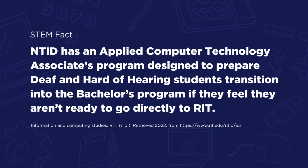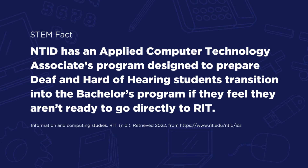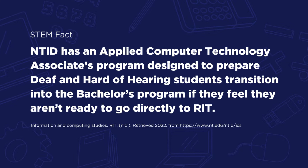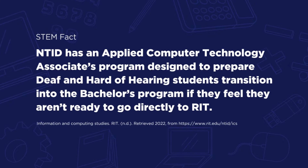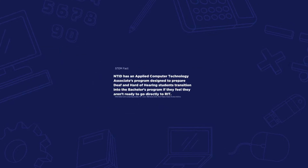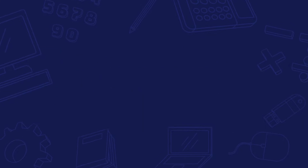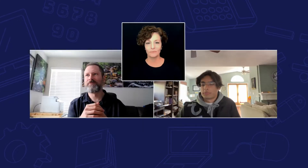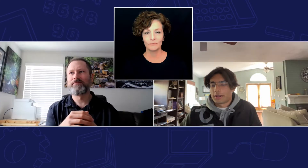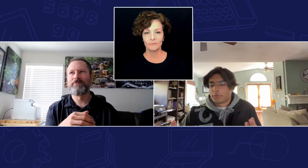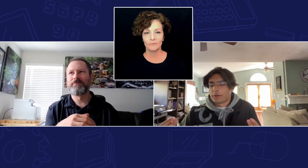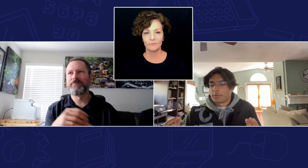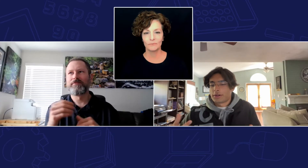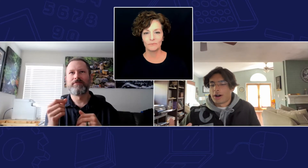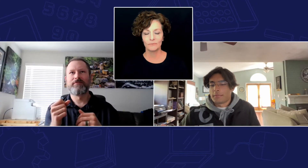yeah what what are your hobbies